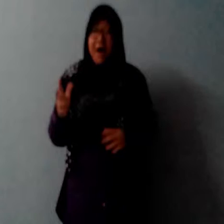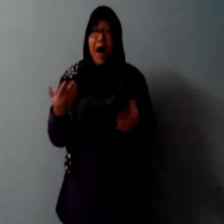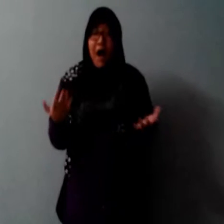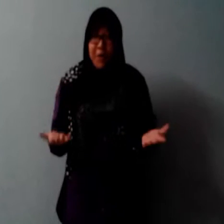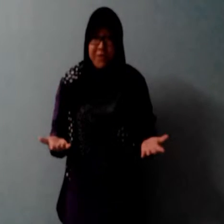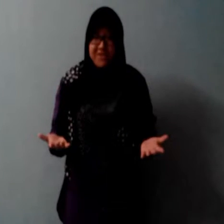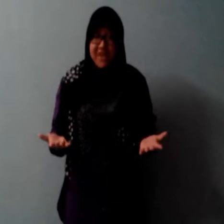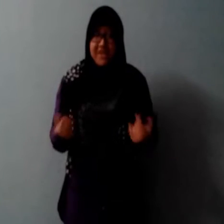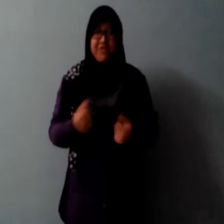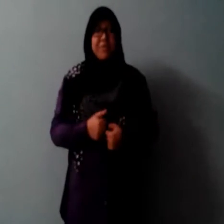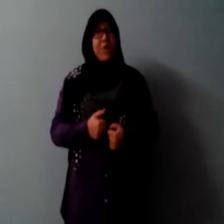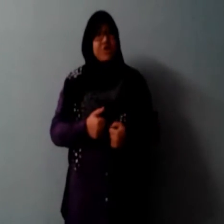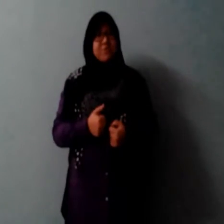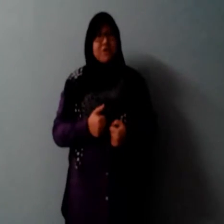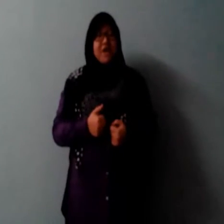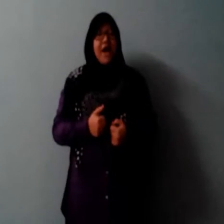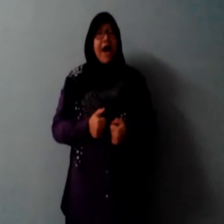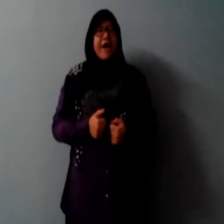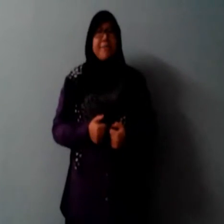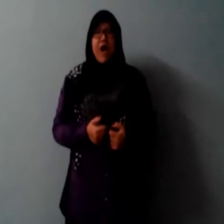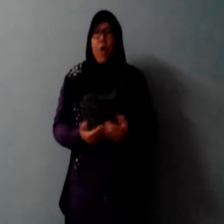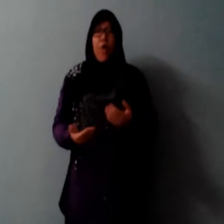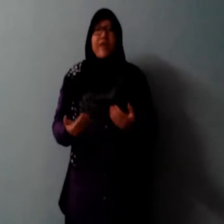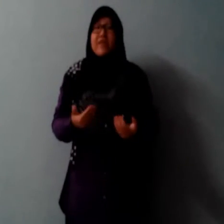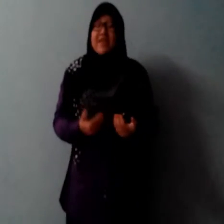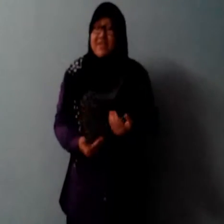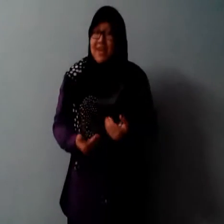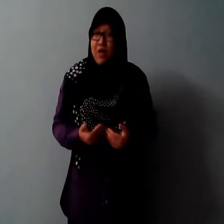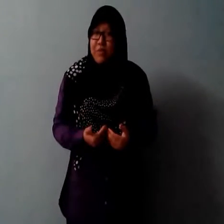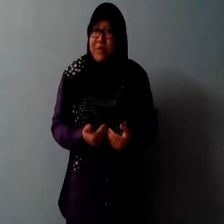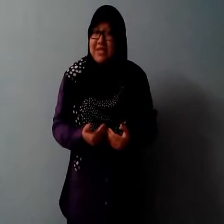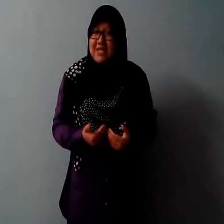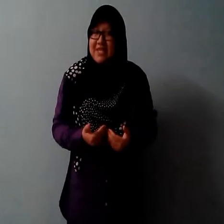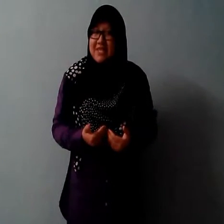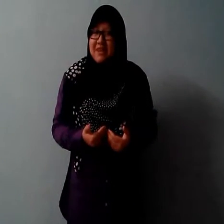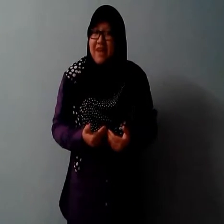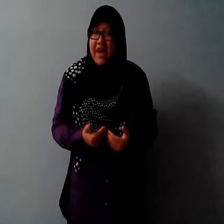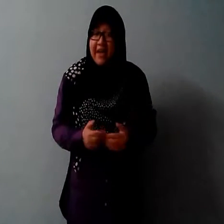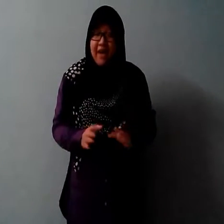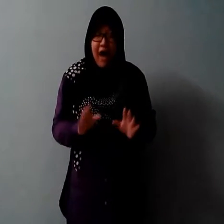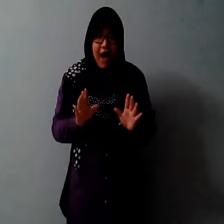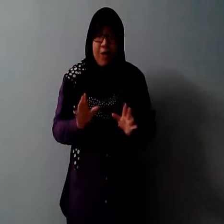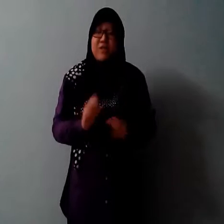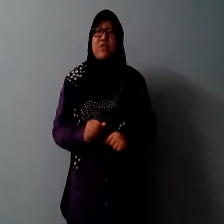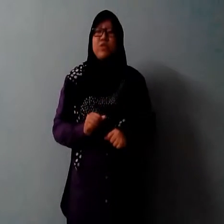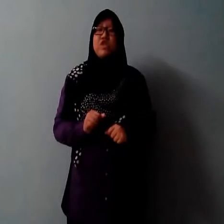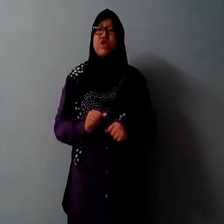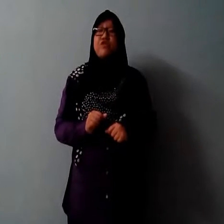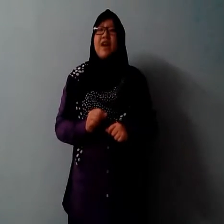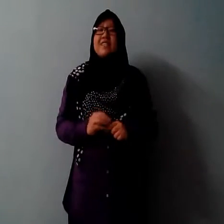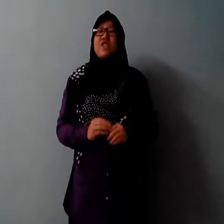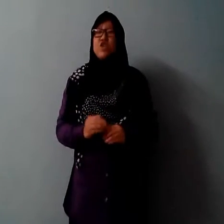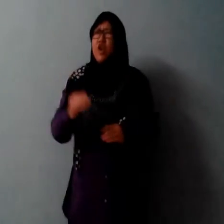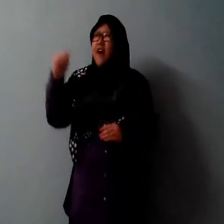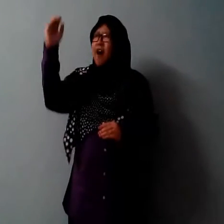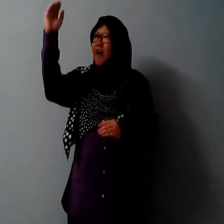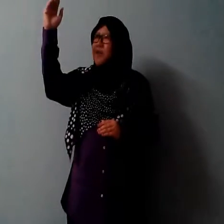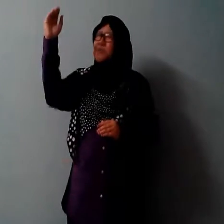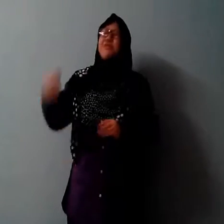How is that even possible? I mean, what is our business and how did we achieve such a high